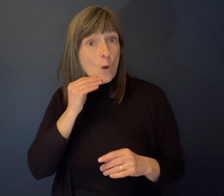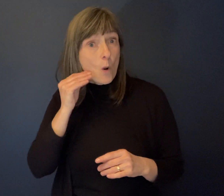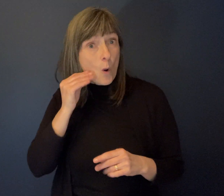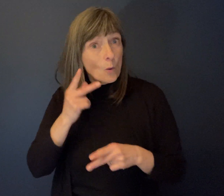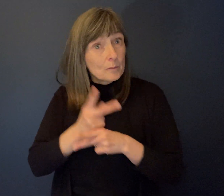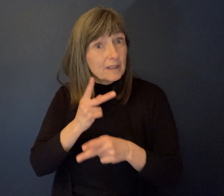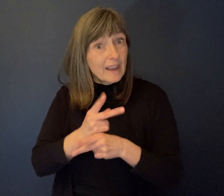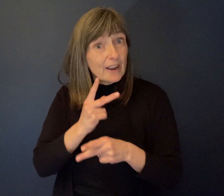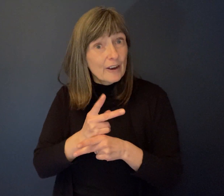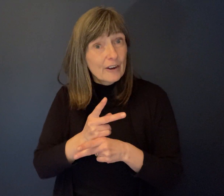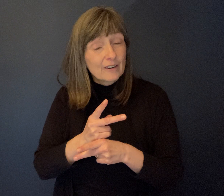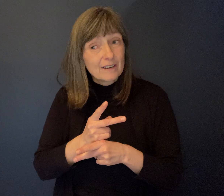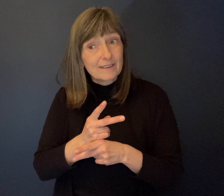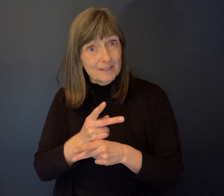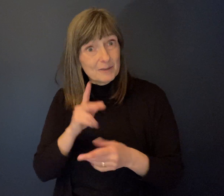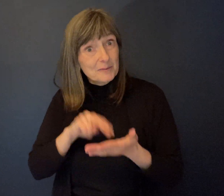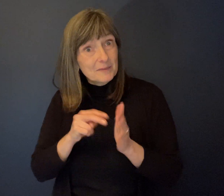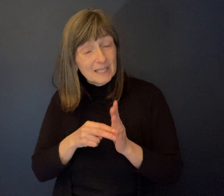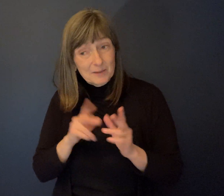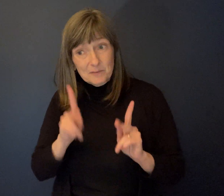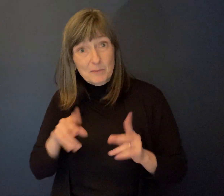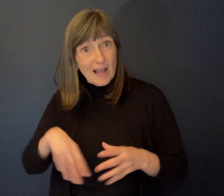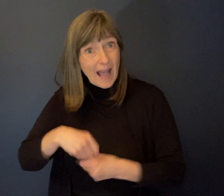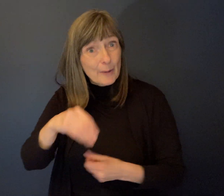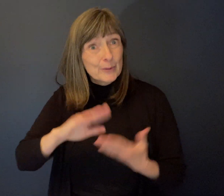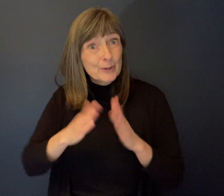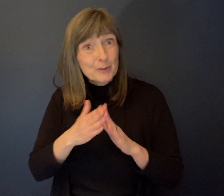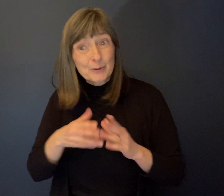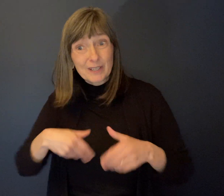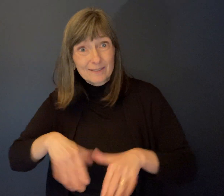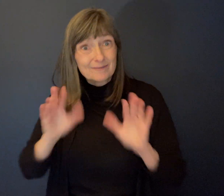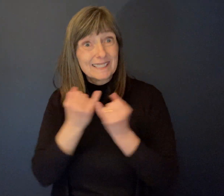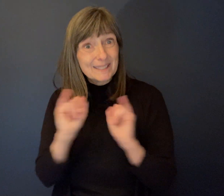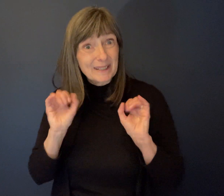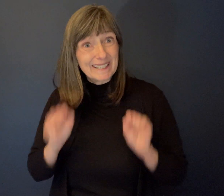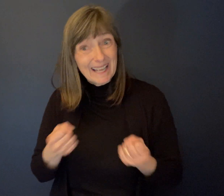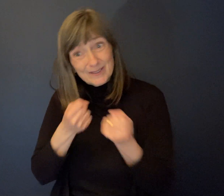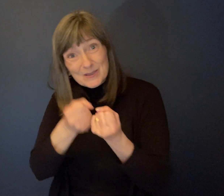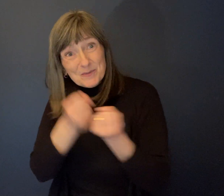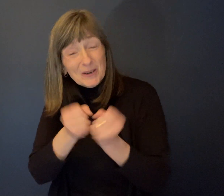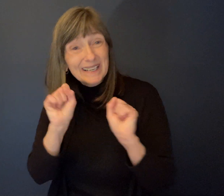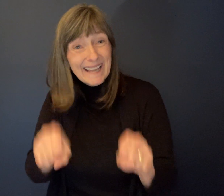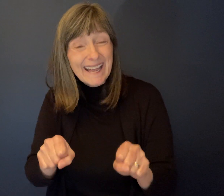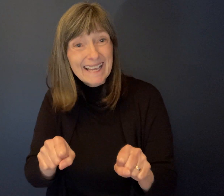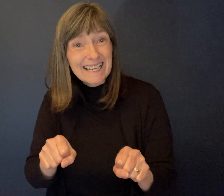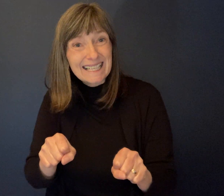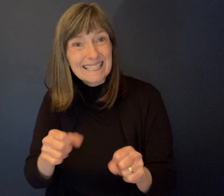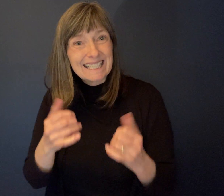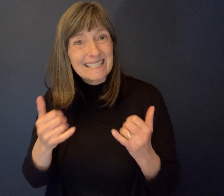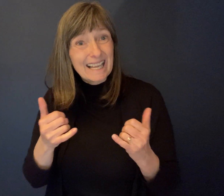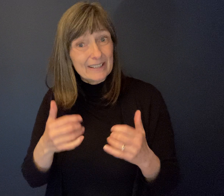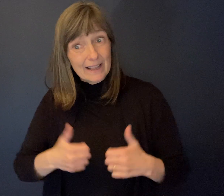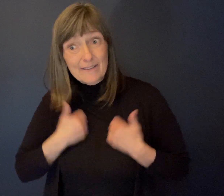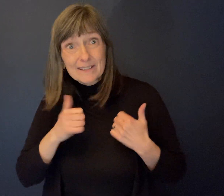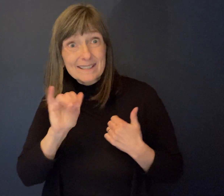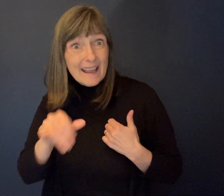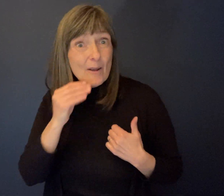shift right now. We're seeing people who have great support living in the community, uh, living in their homes, like living in their environments.